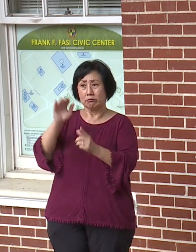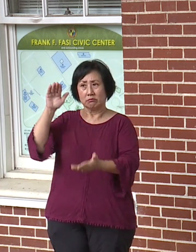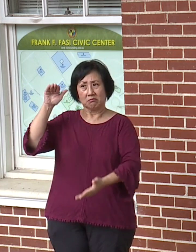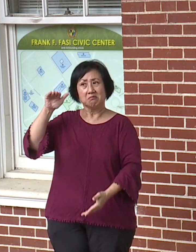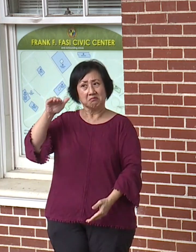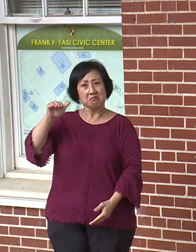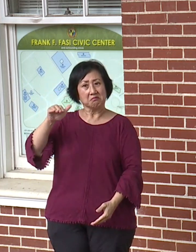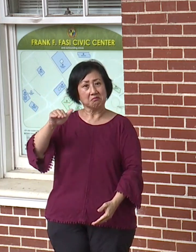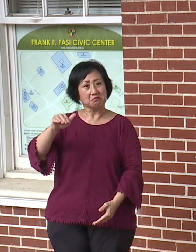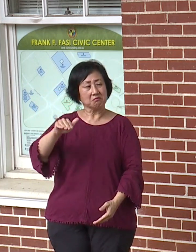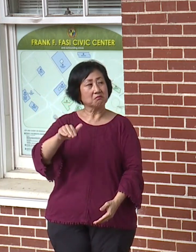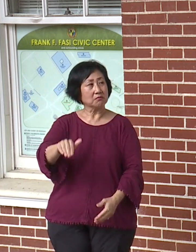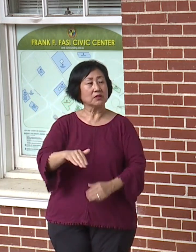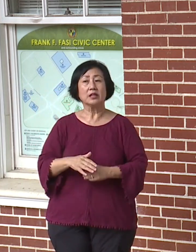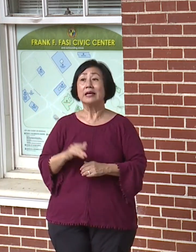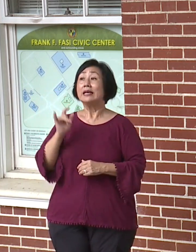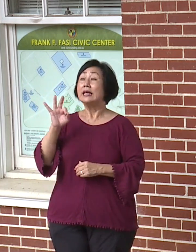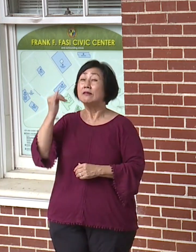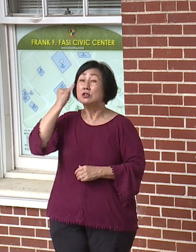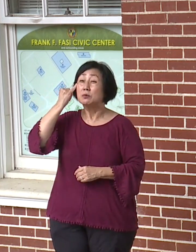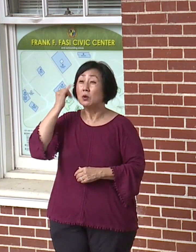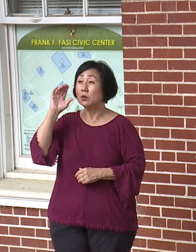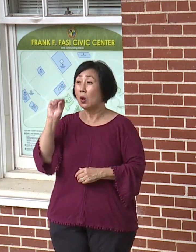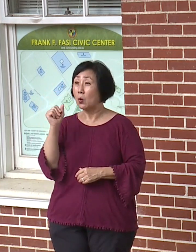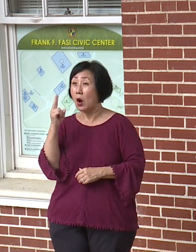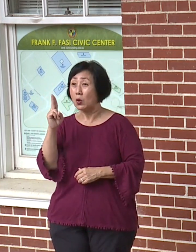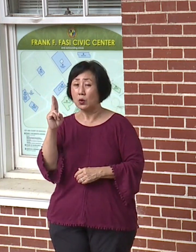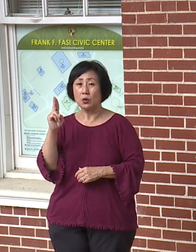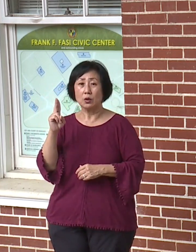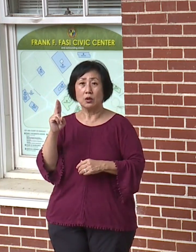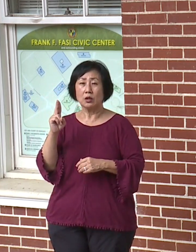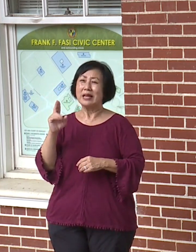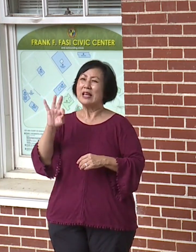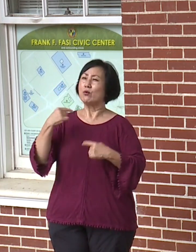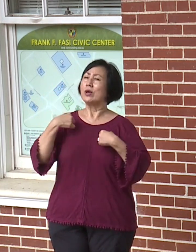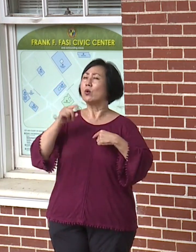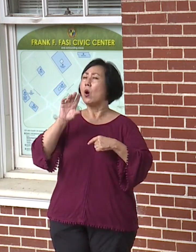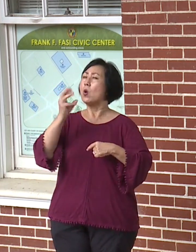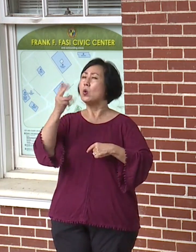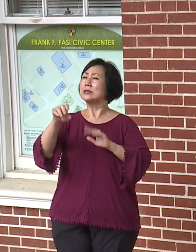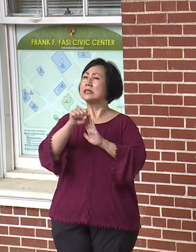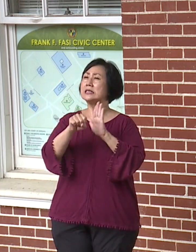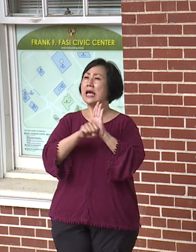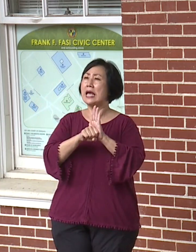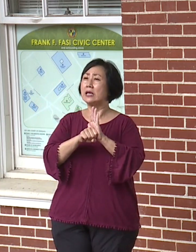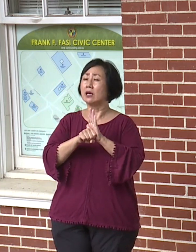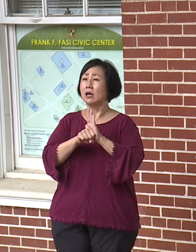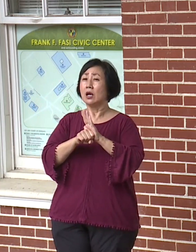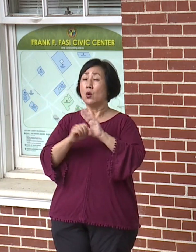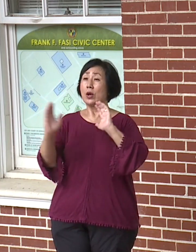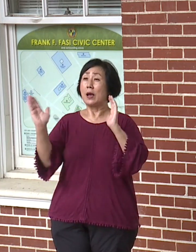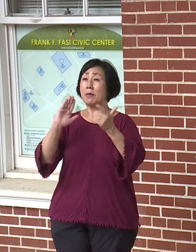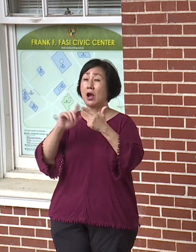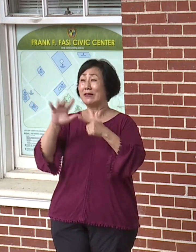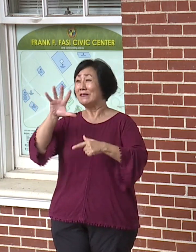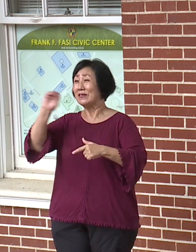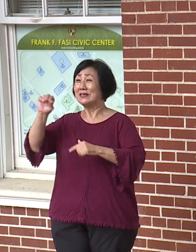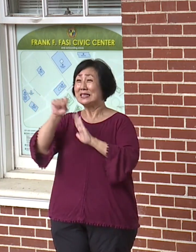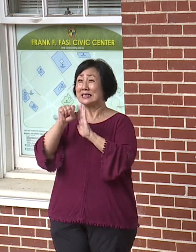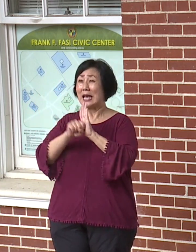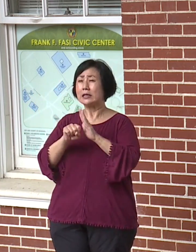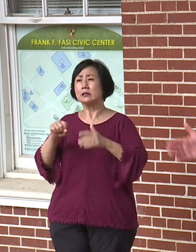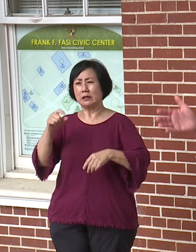We're keeping our cases down. If we were, if Oahu was a state, we'd be ranking at the very bottom in terms of states with the lowest prevalence.